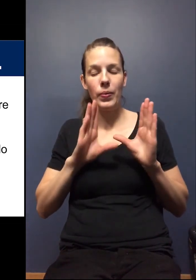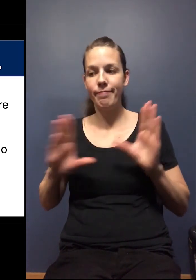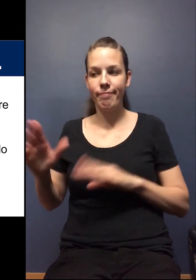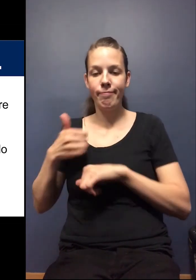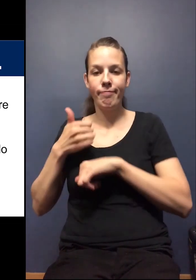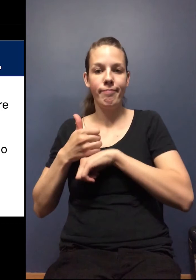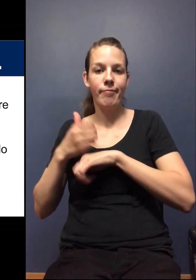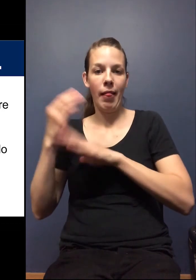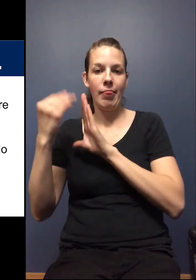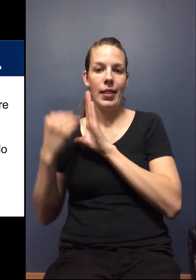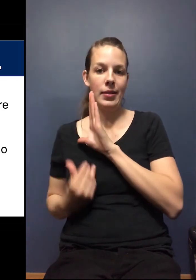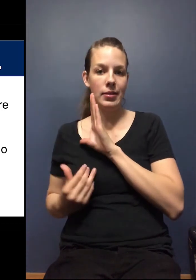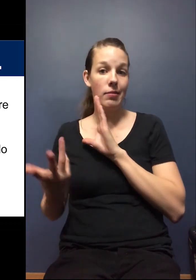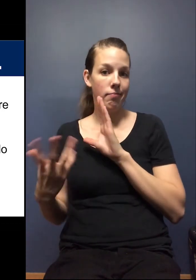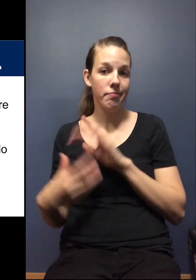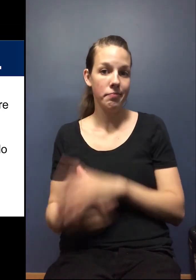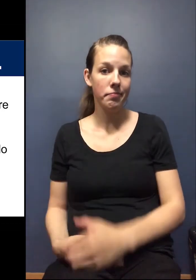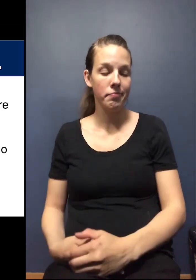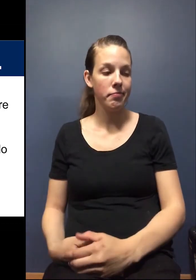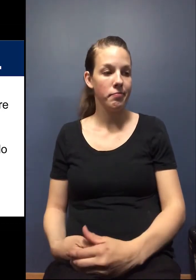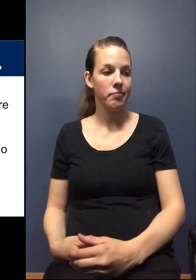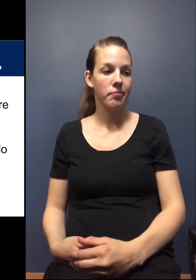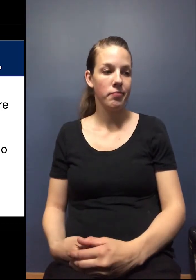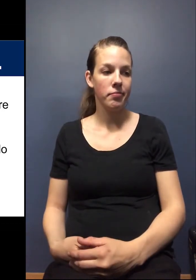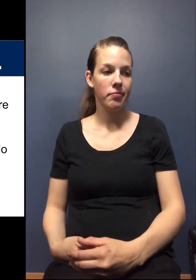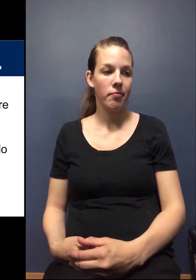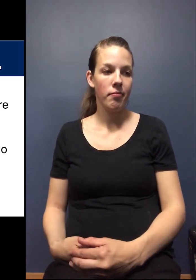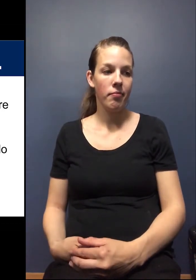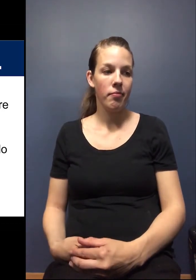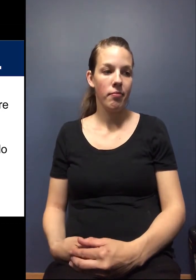list such as this. Um,